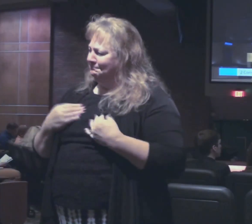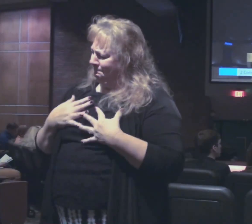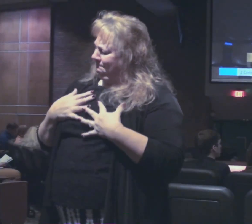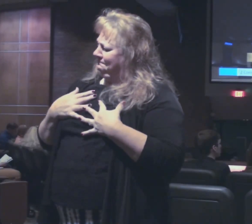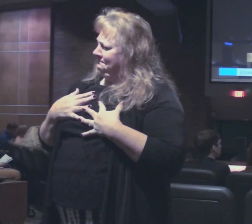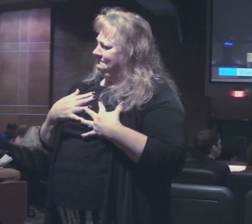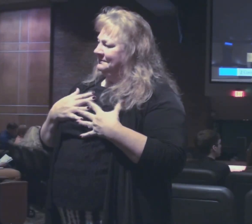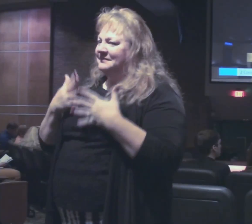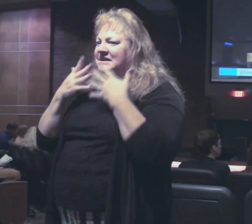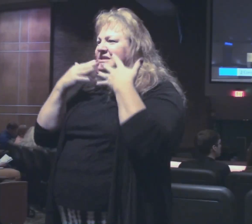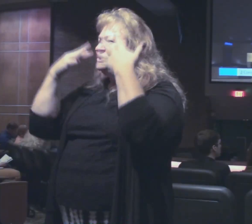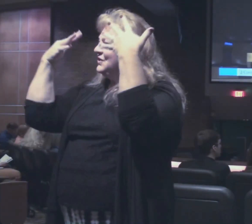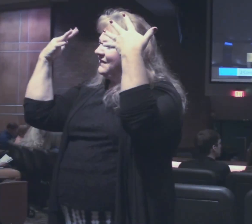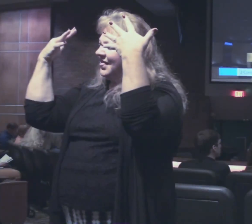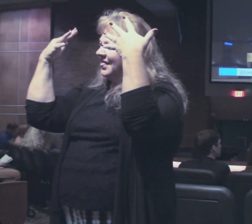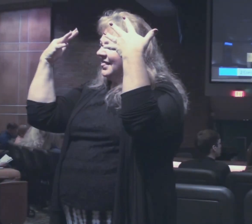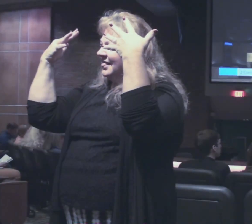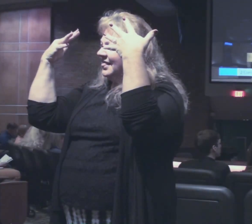cheerful.